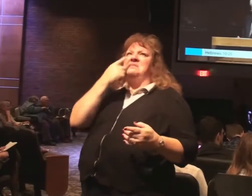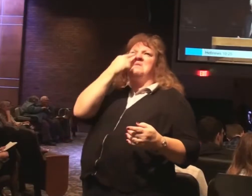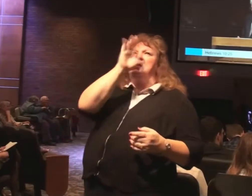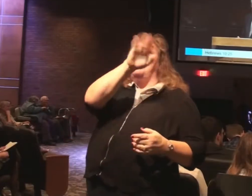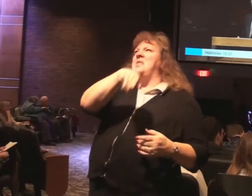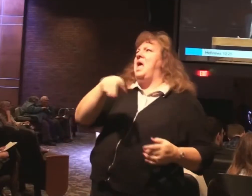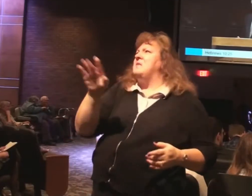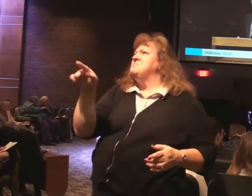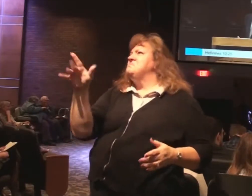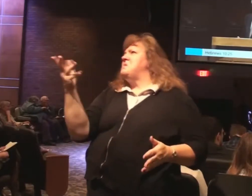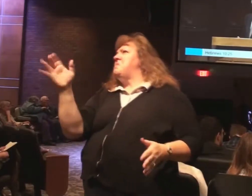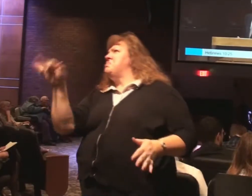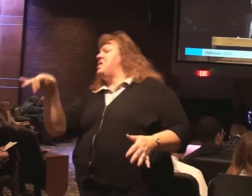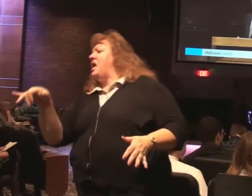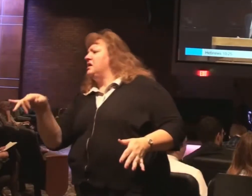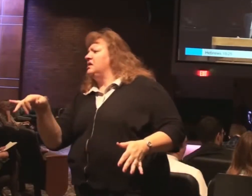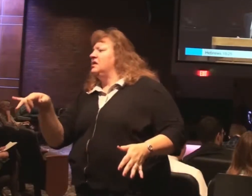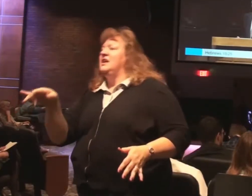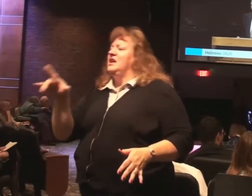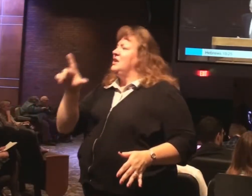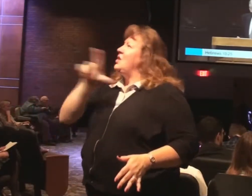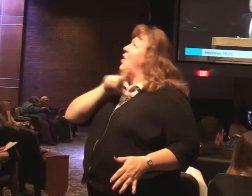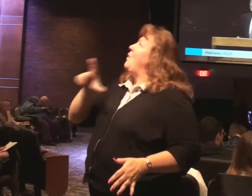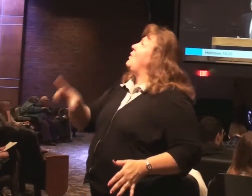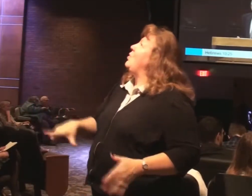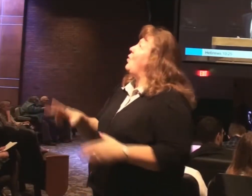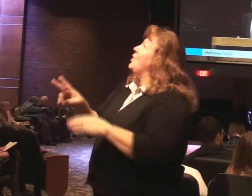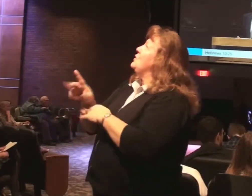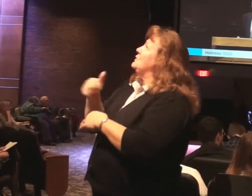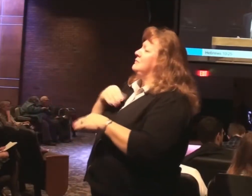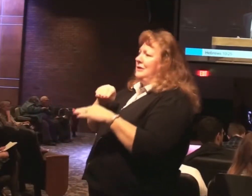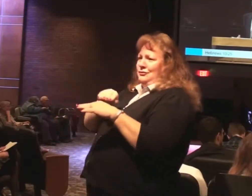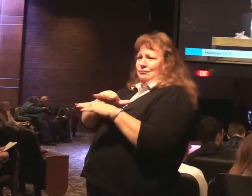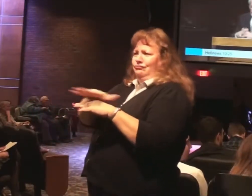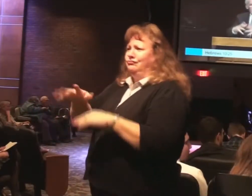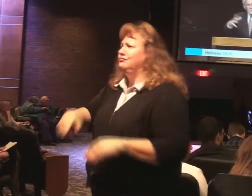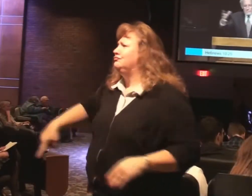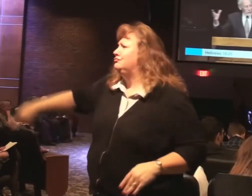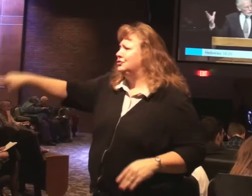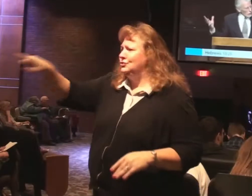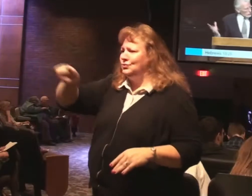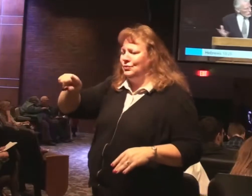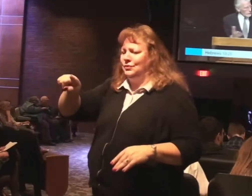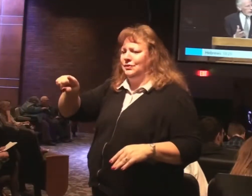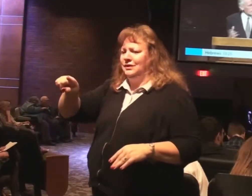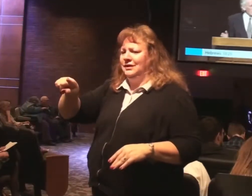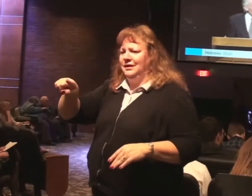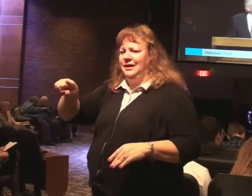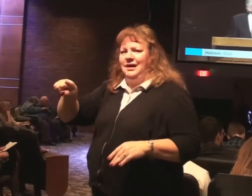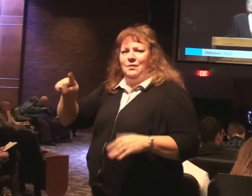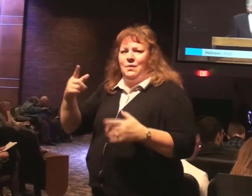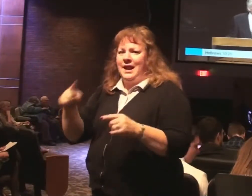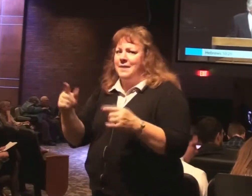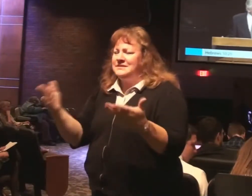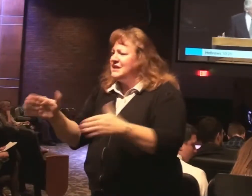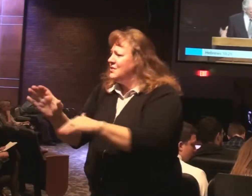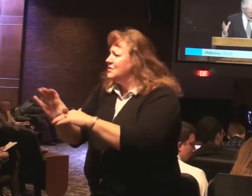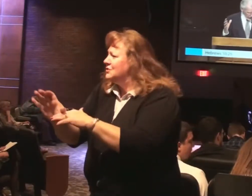No. Lord use me today in lives. And it goes on in the body all the time. People get sick.